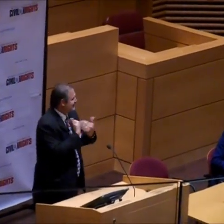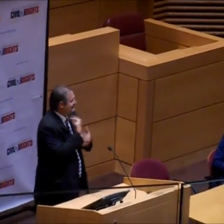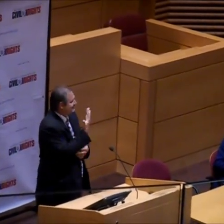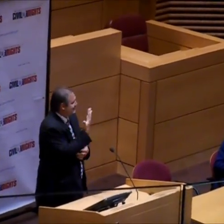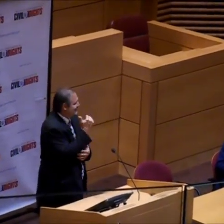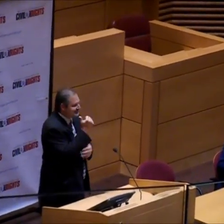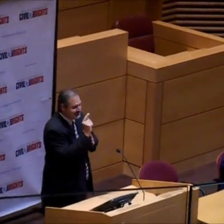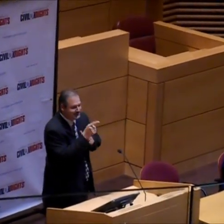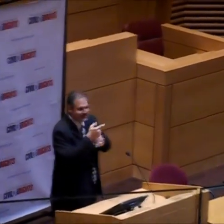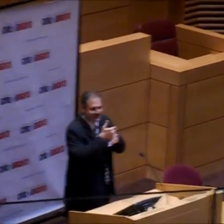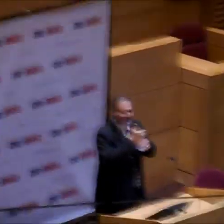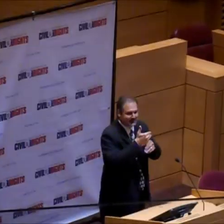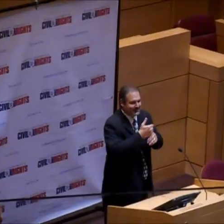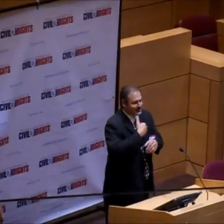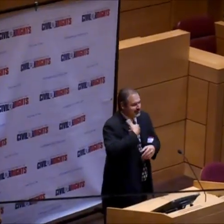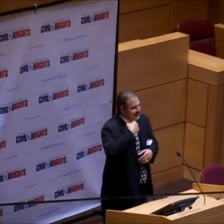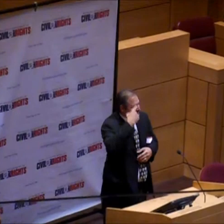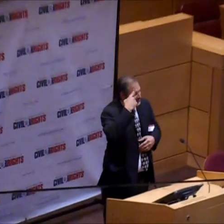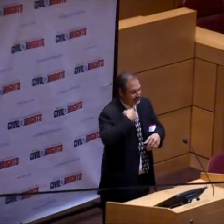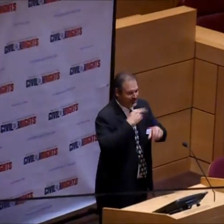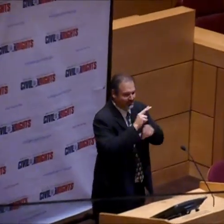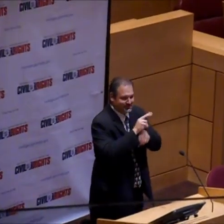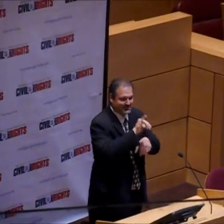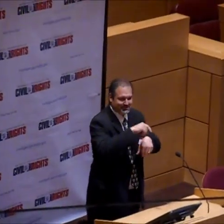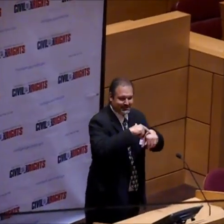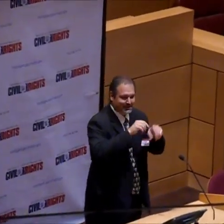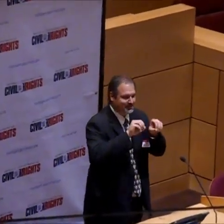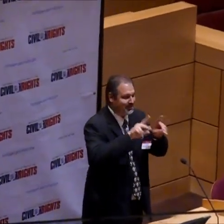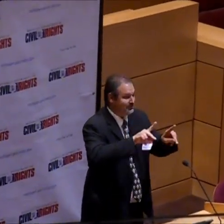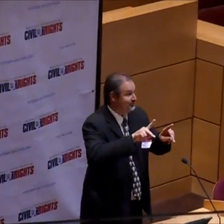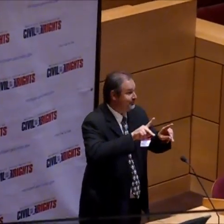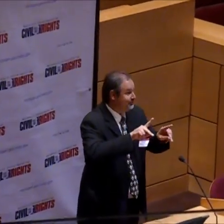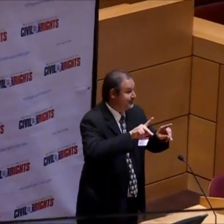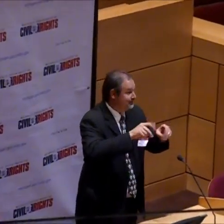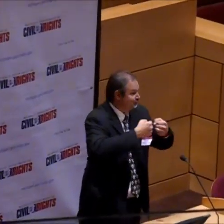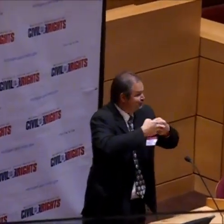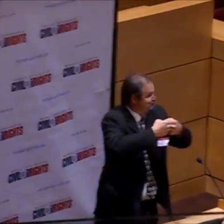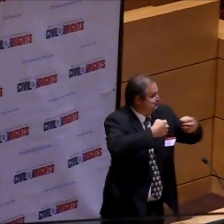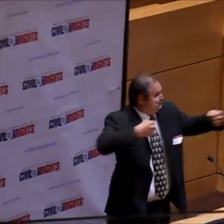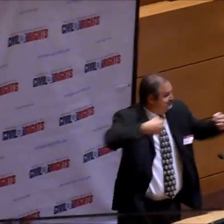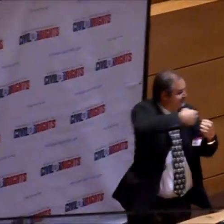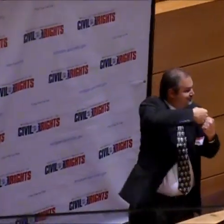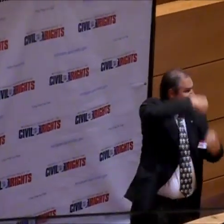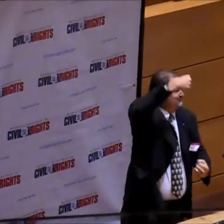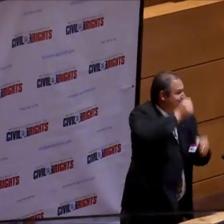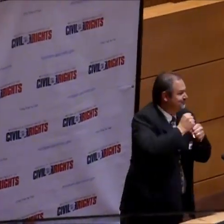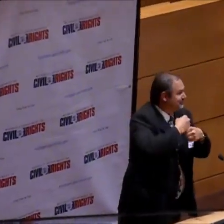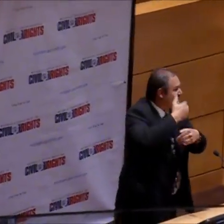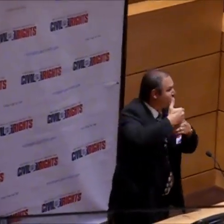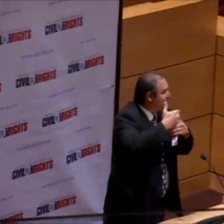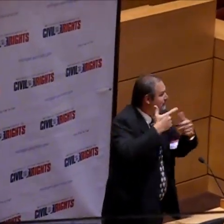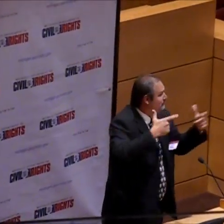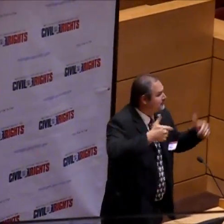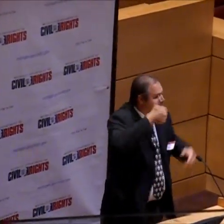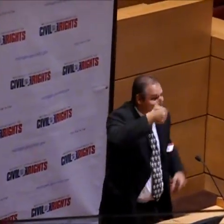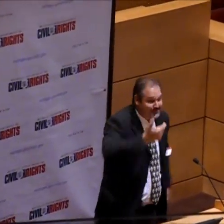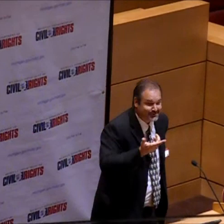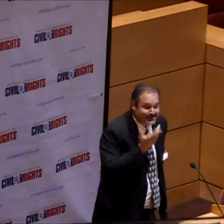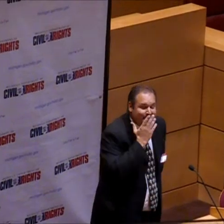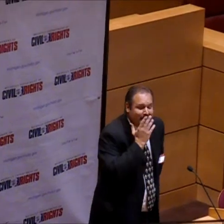Anyways, I don't even know where to start. have five to ten minutes ago. I gave them the try to use this as an opportunity to try to stretch my time and make this one of those ways